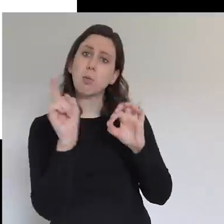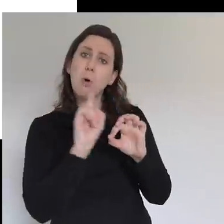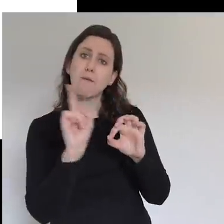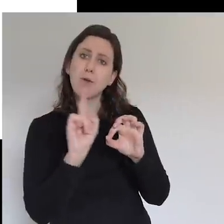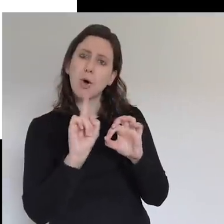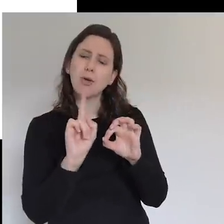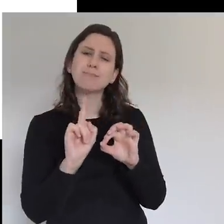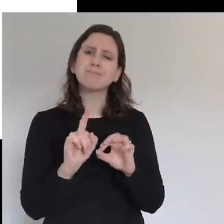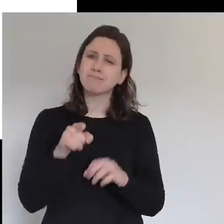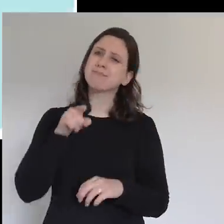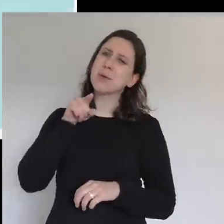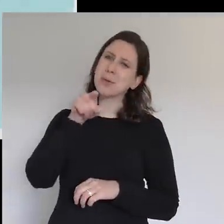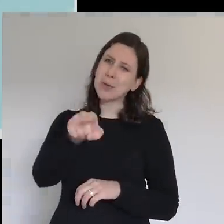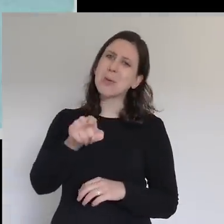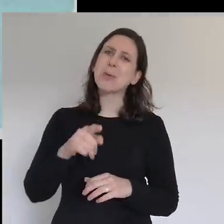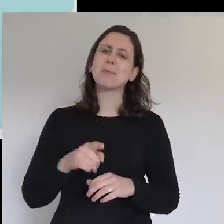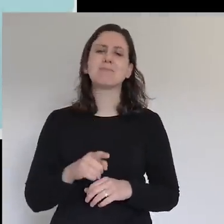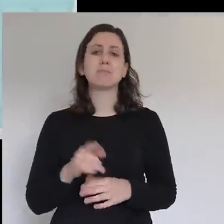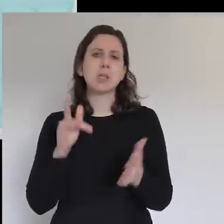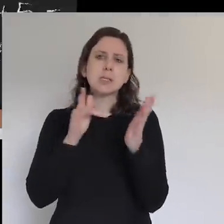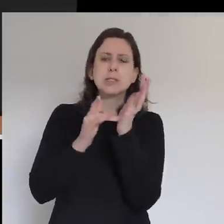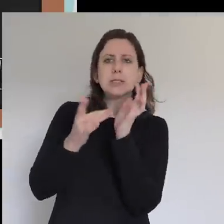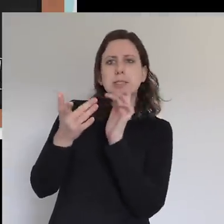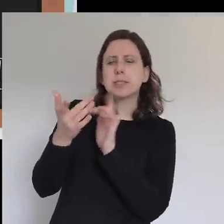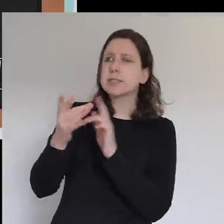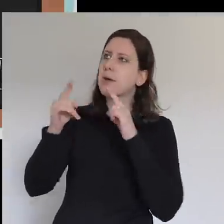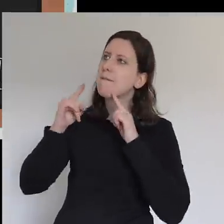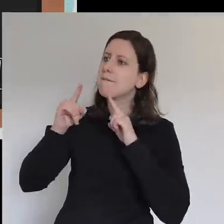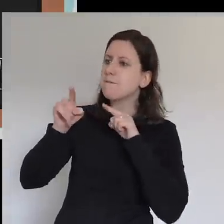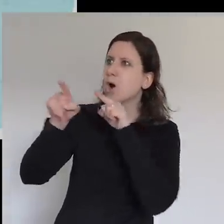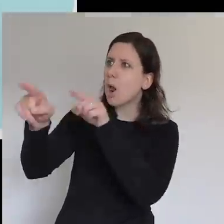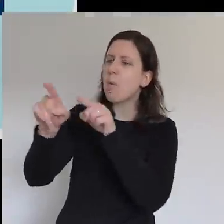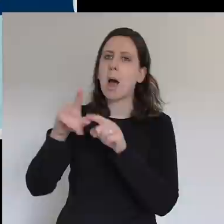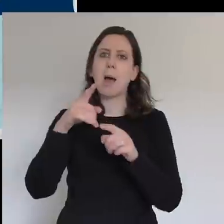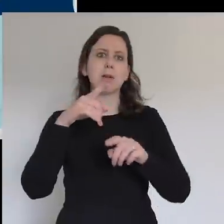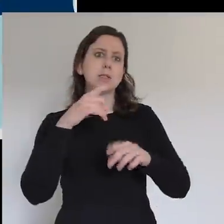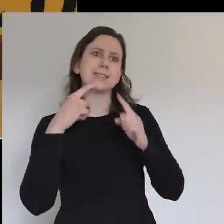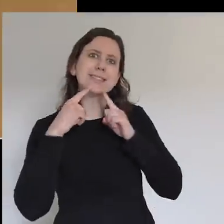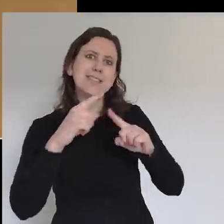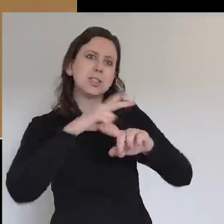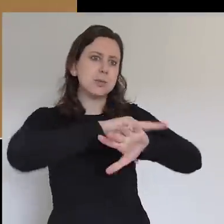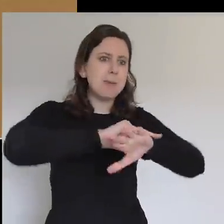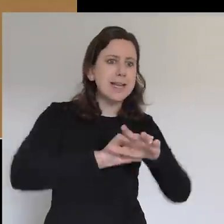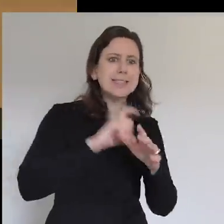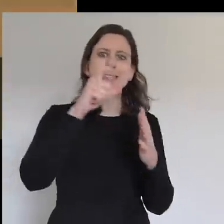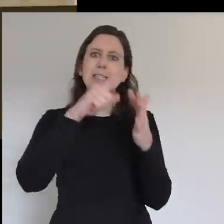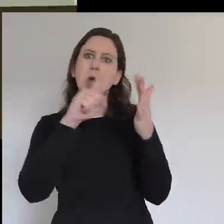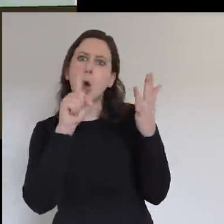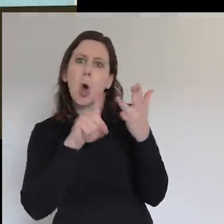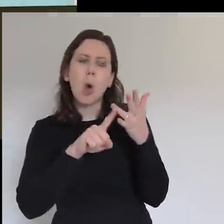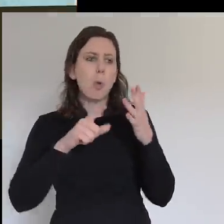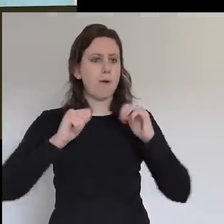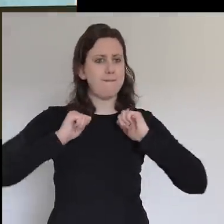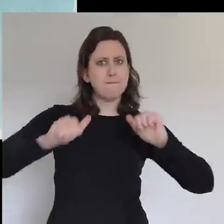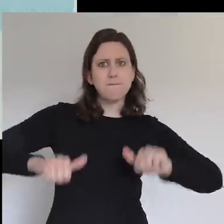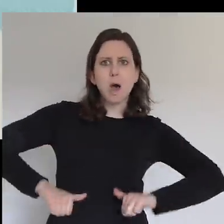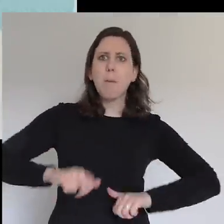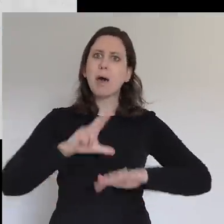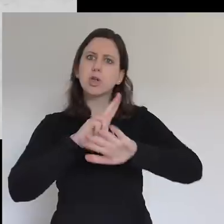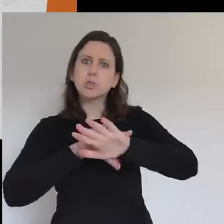We're for you. The Jesus following teachers, police officers, leaders, farmers, doctors, church